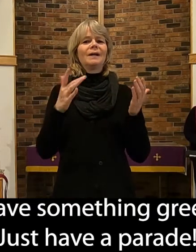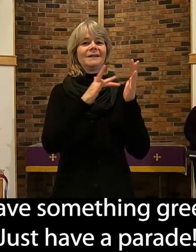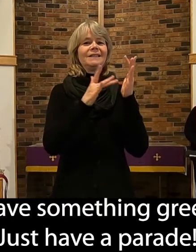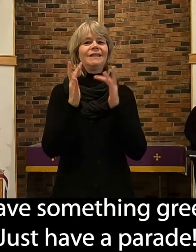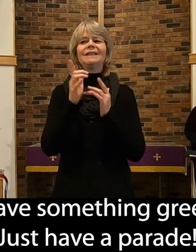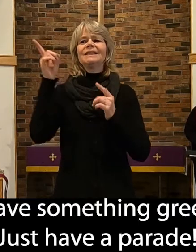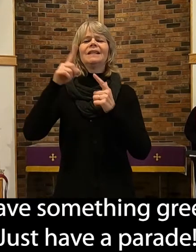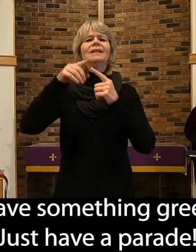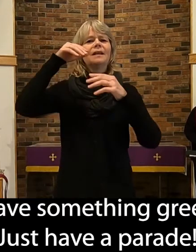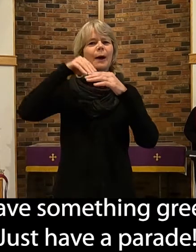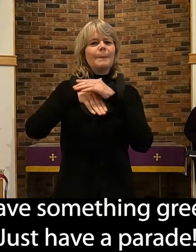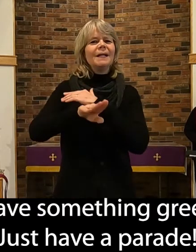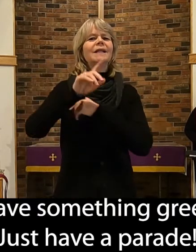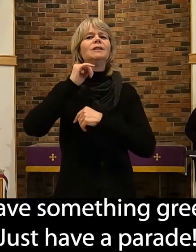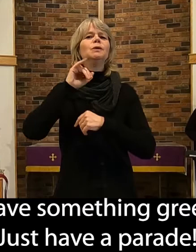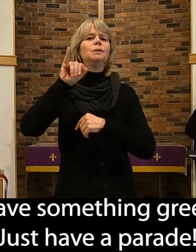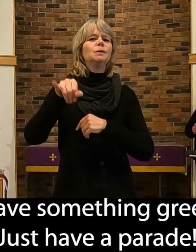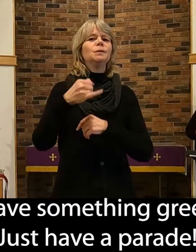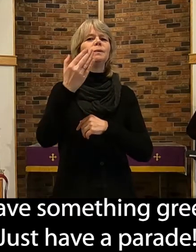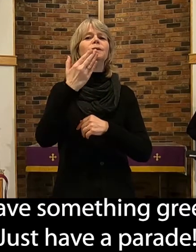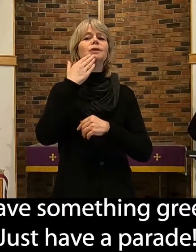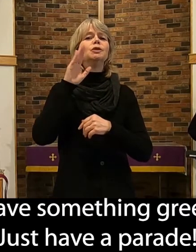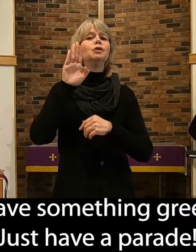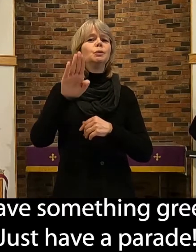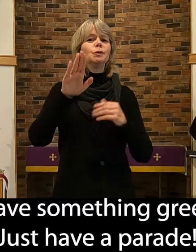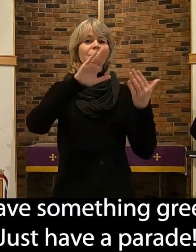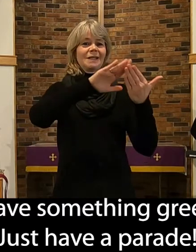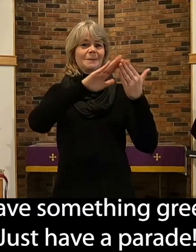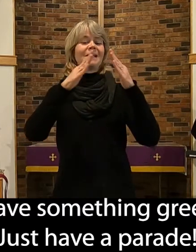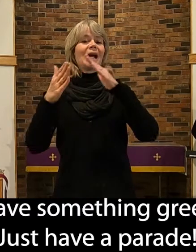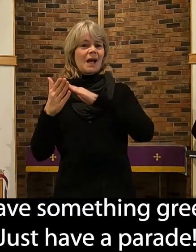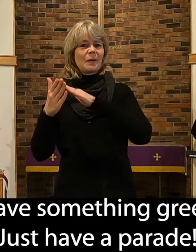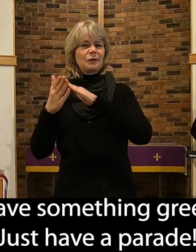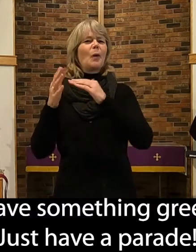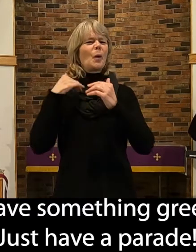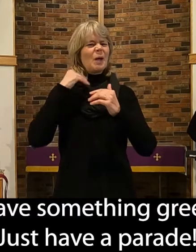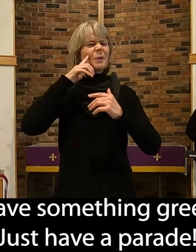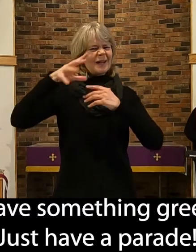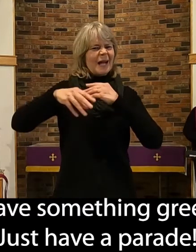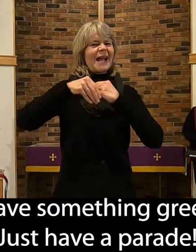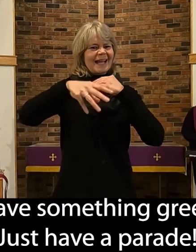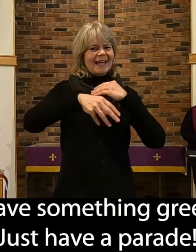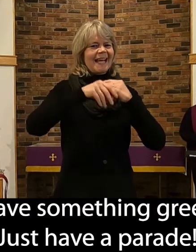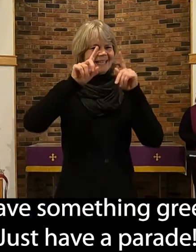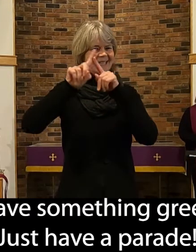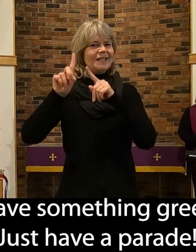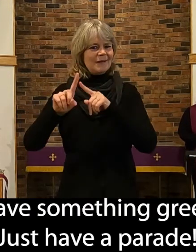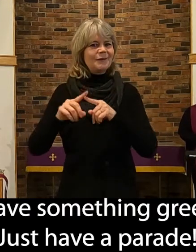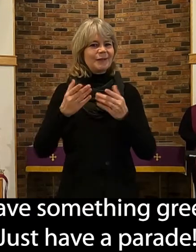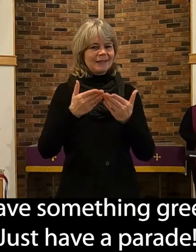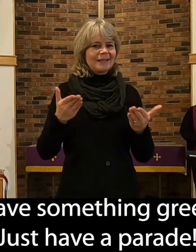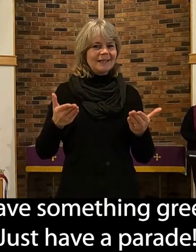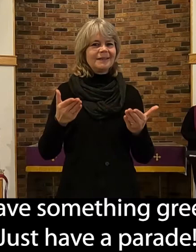We will be doing some different things in worship today compared to the other weeks,